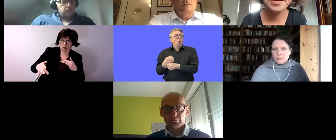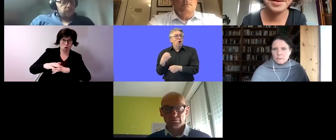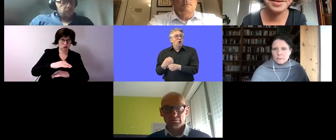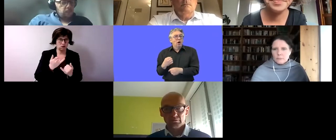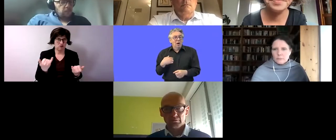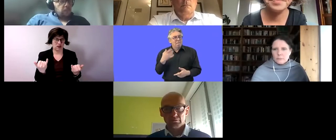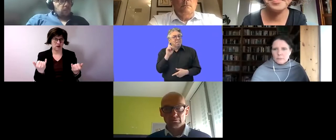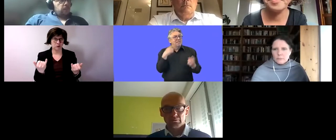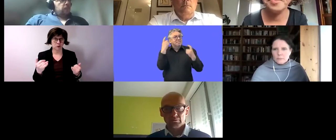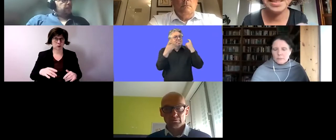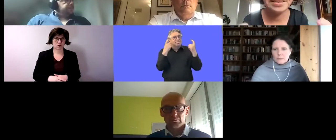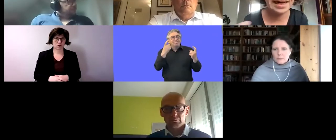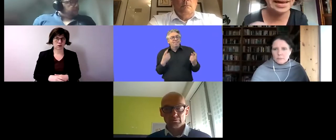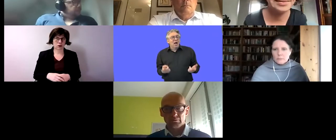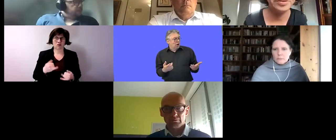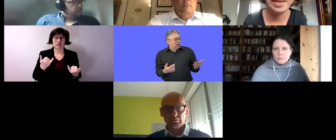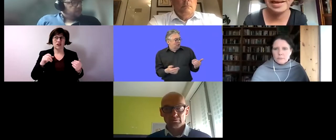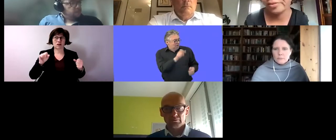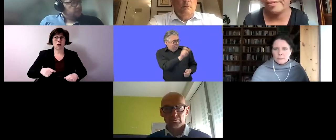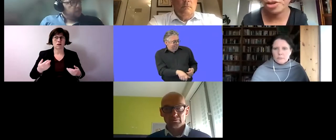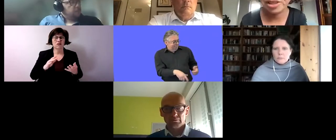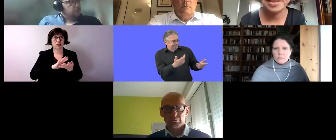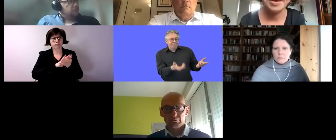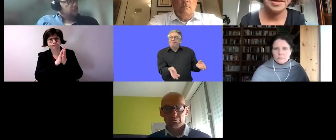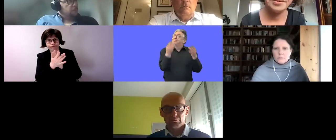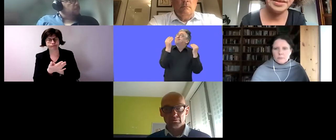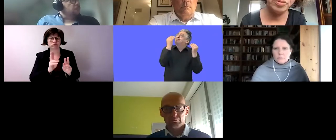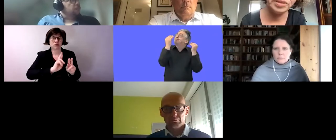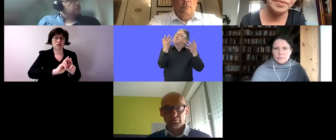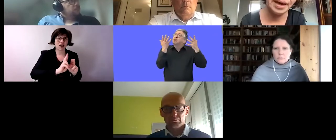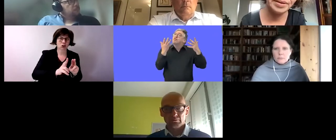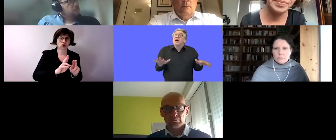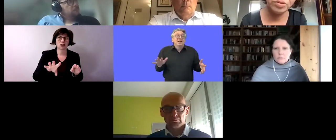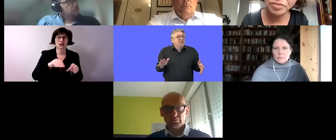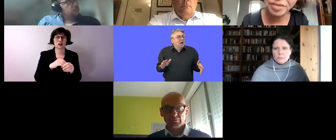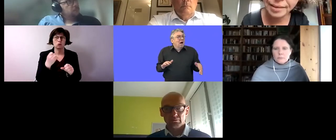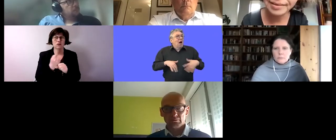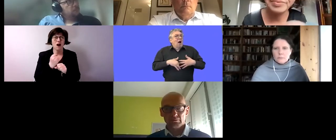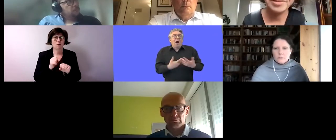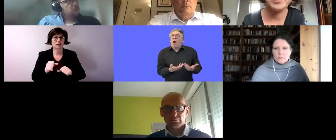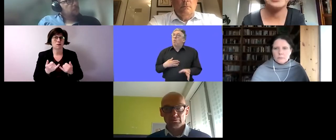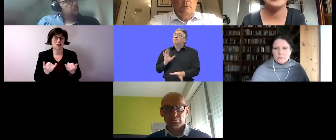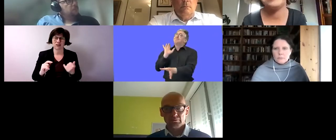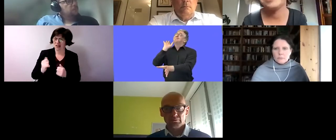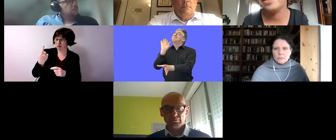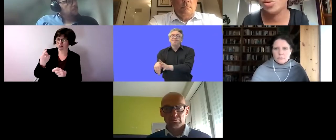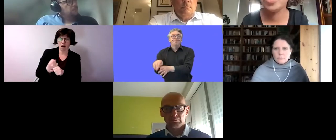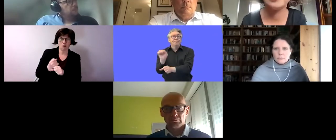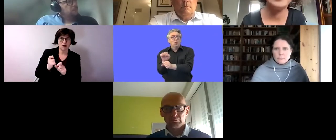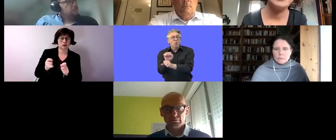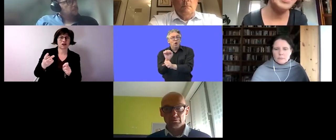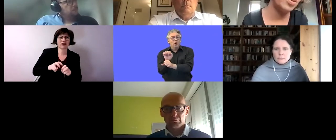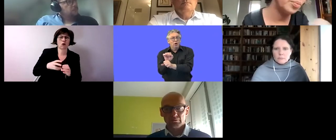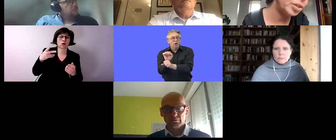after school how can an inclusive labor market look like how can the transition from a